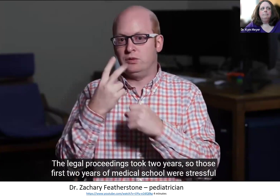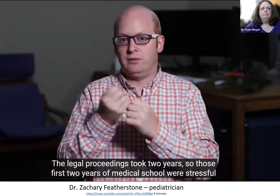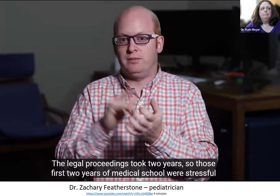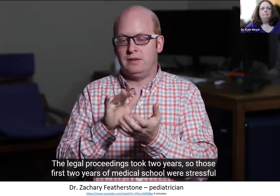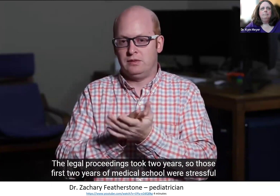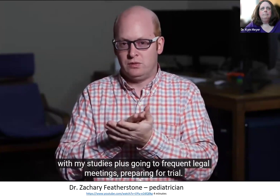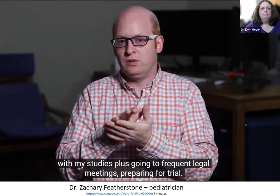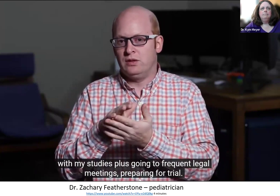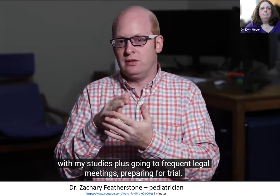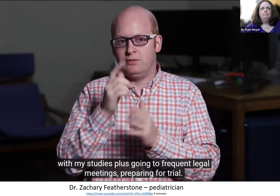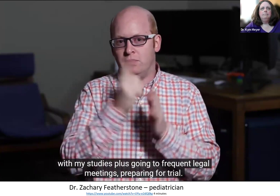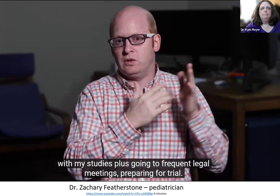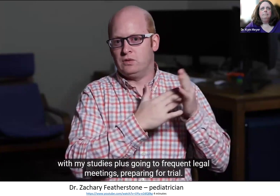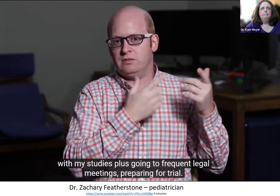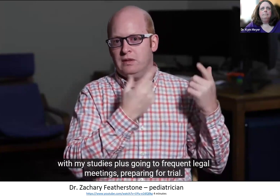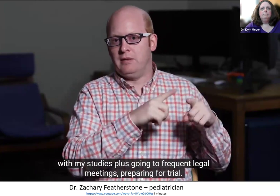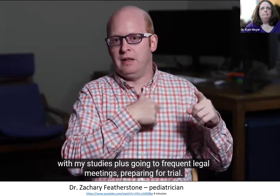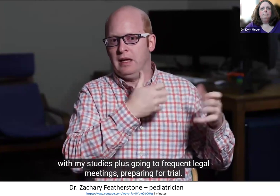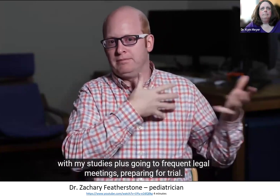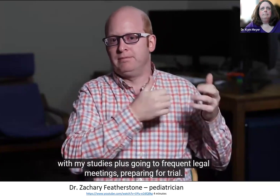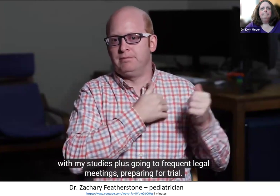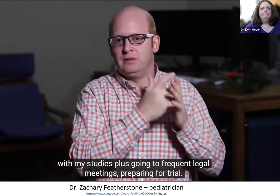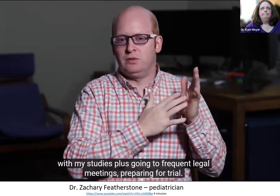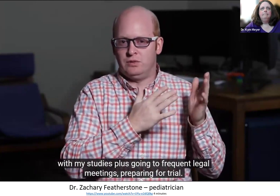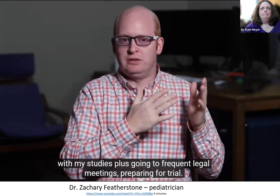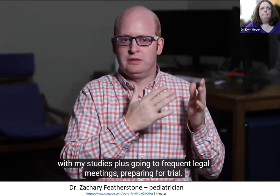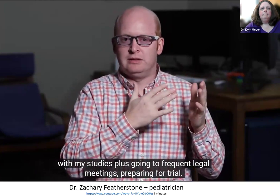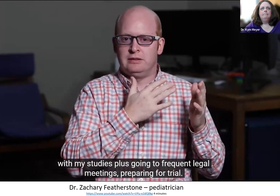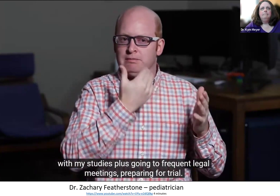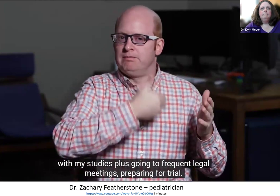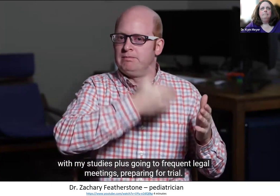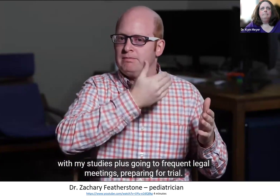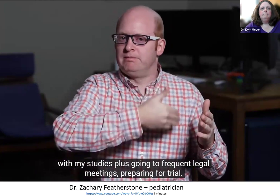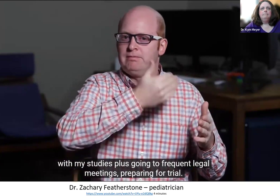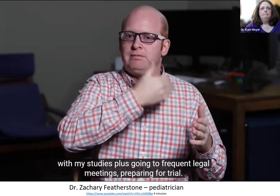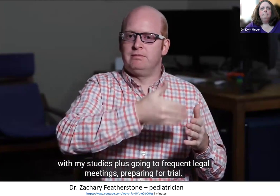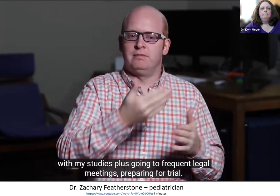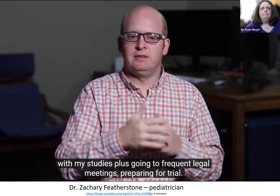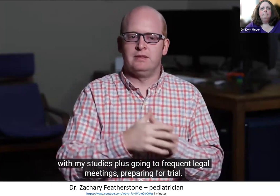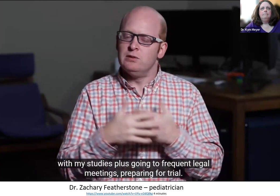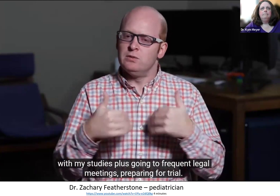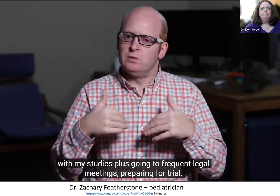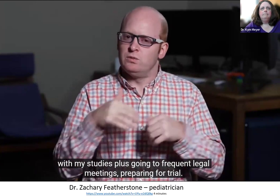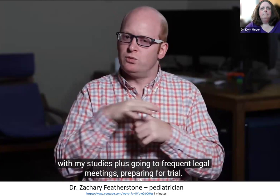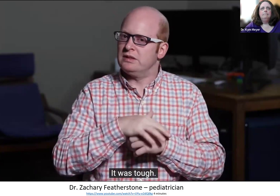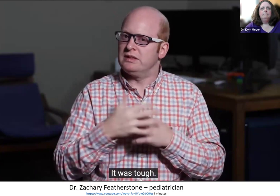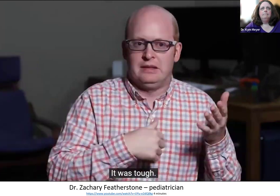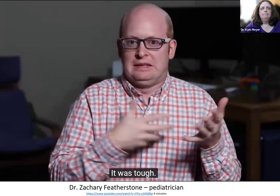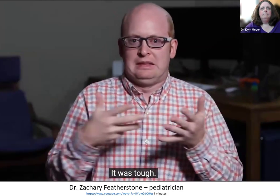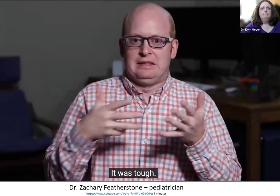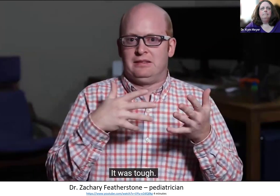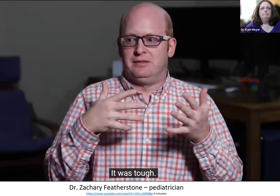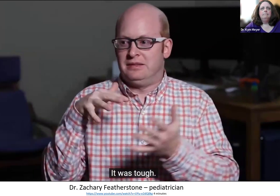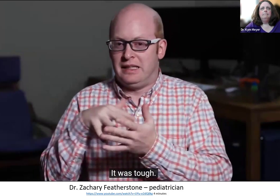school were stressful with my studies, plus going to frequent legal meetings preparing for trial. It was